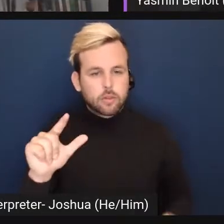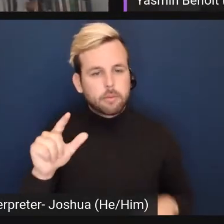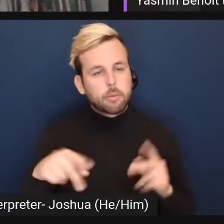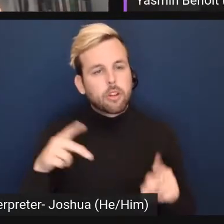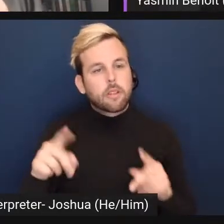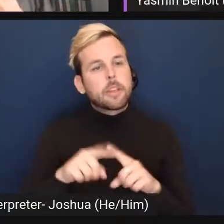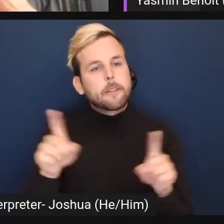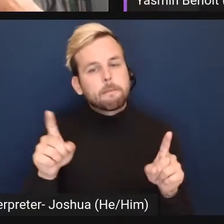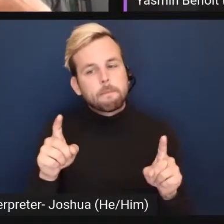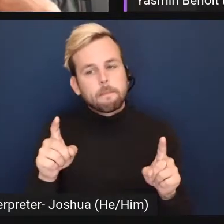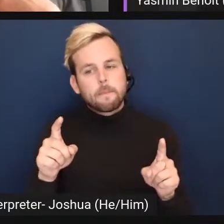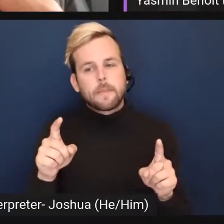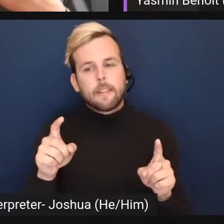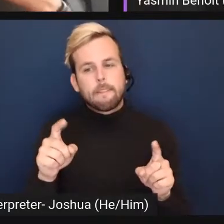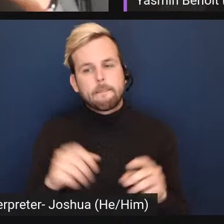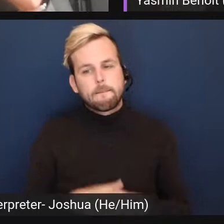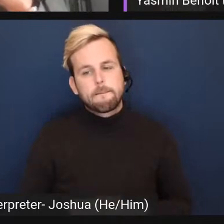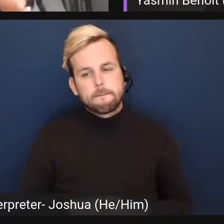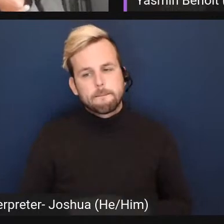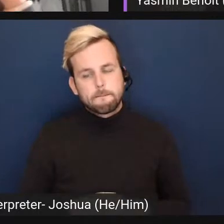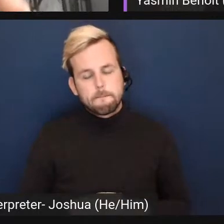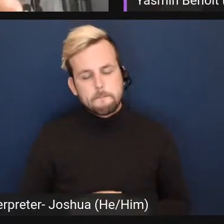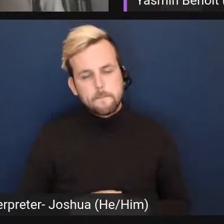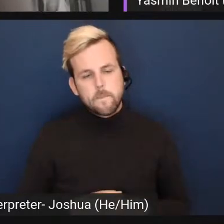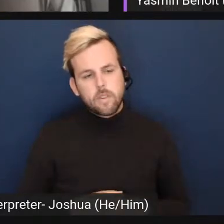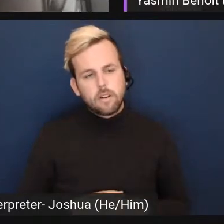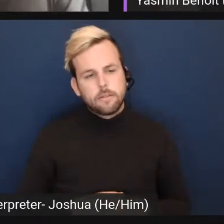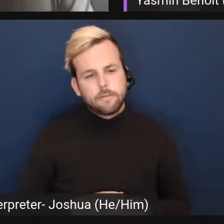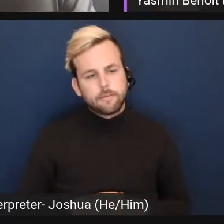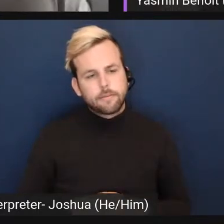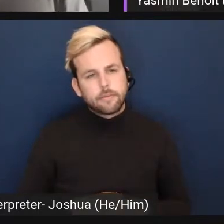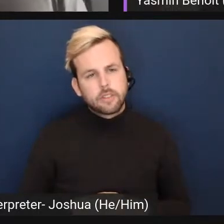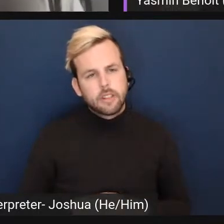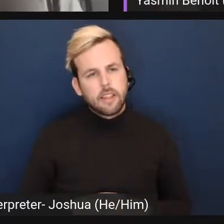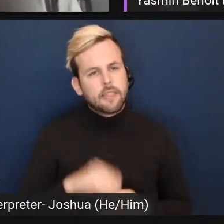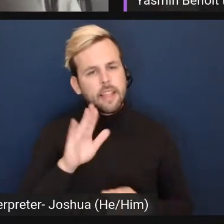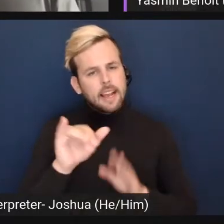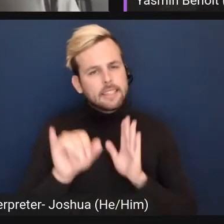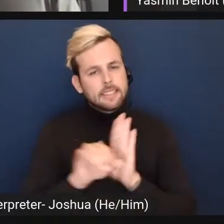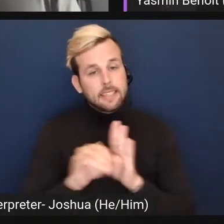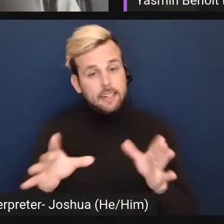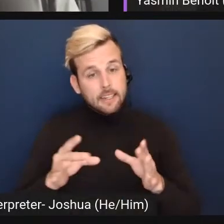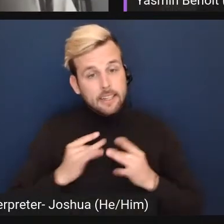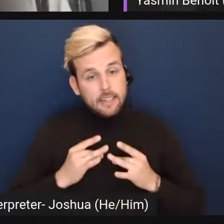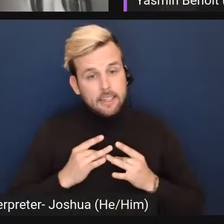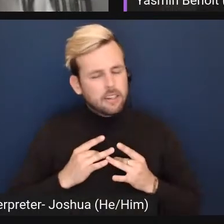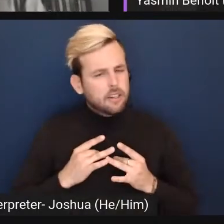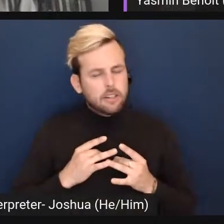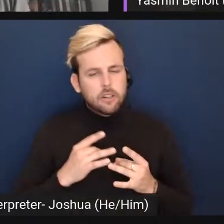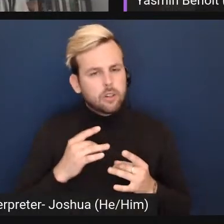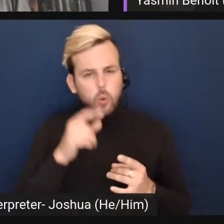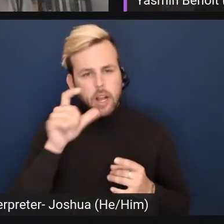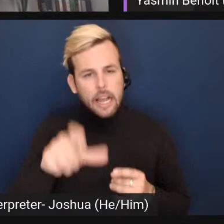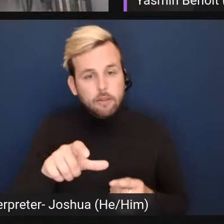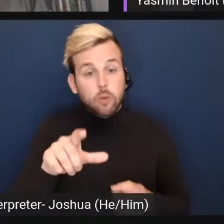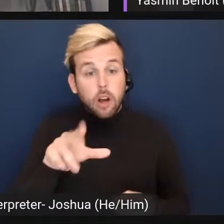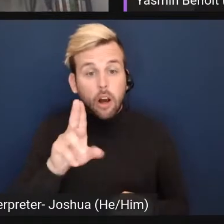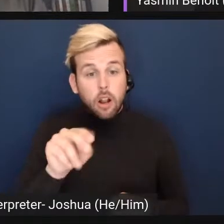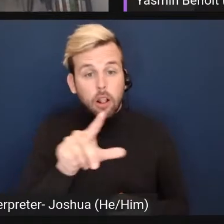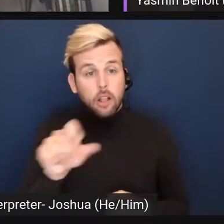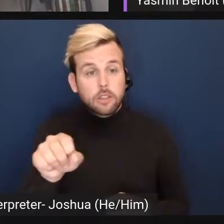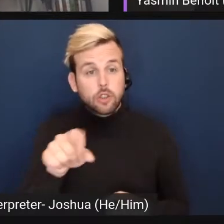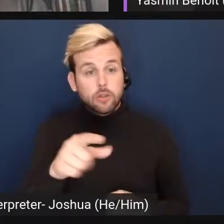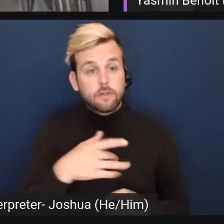there's no reason to take on this identity unless you feel like it